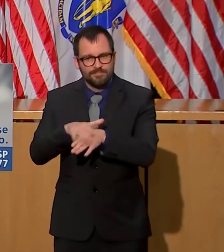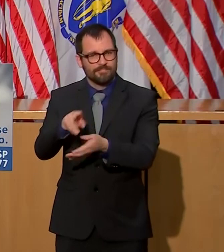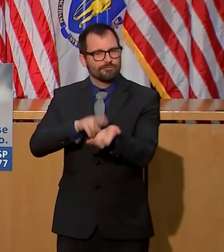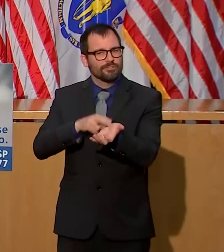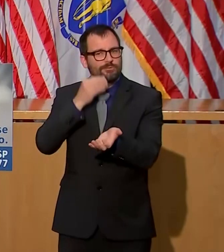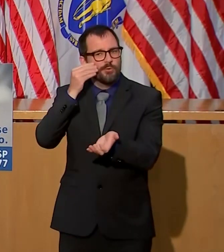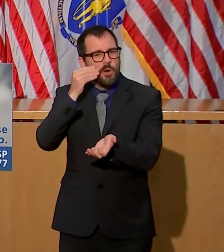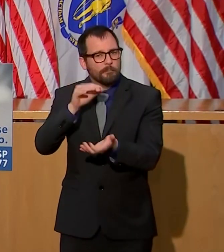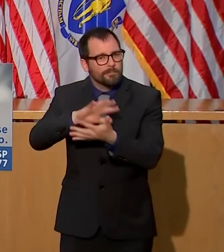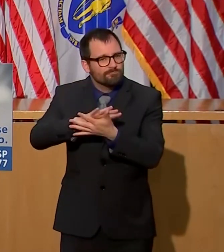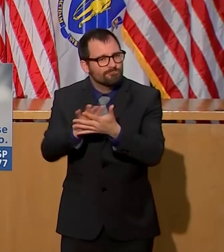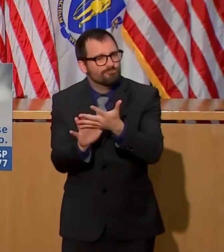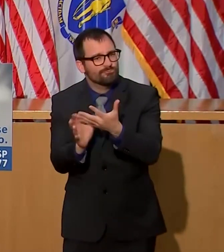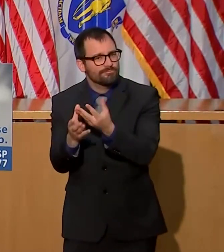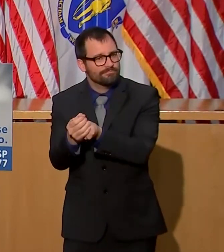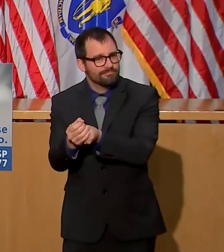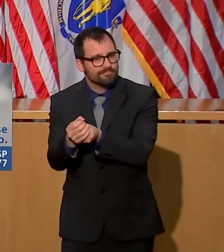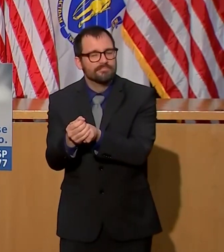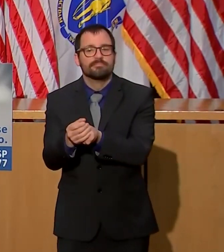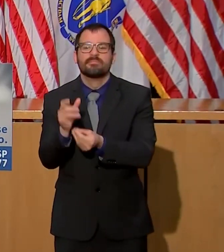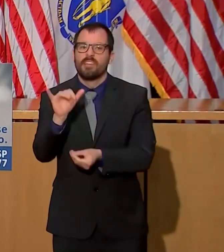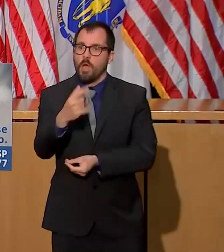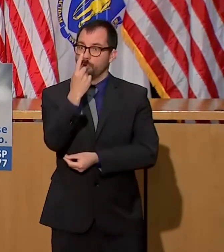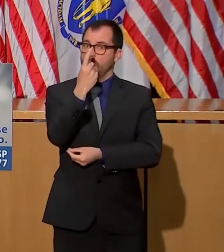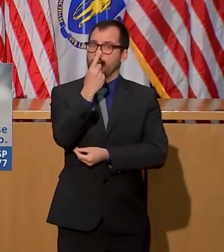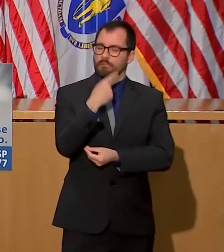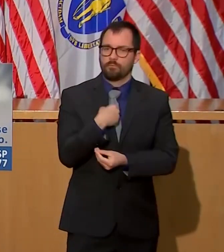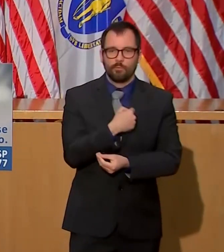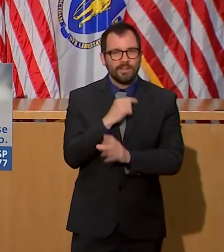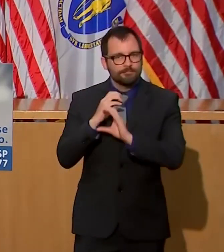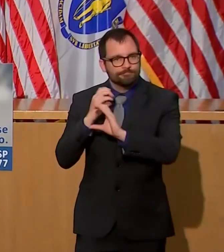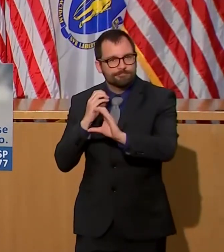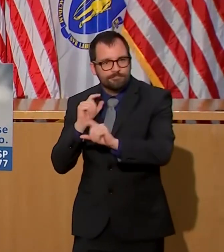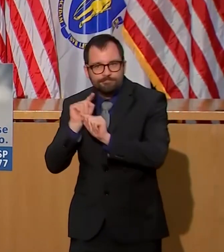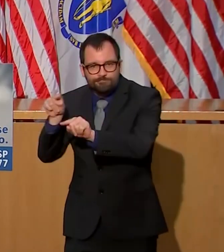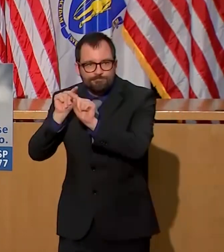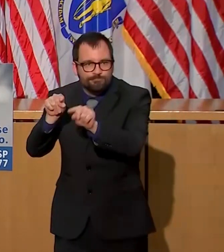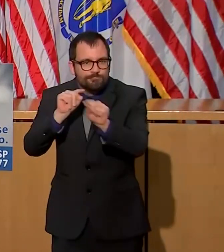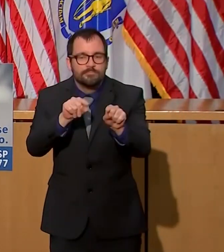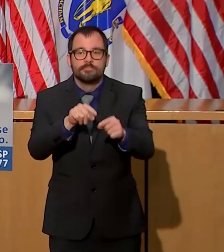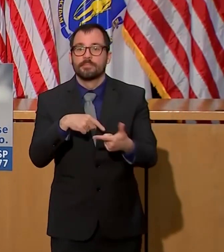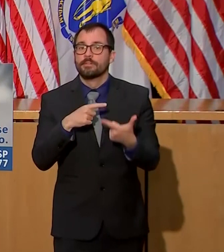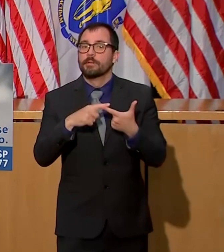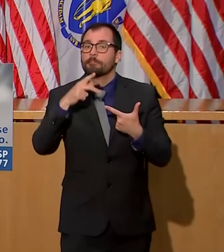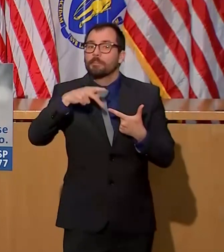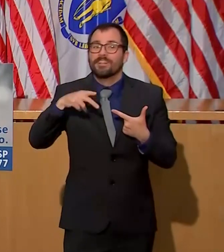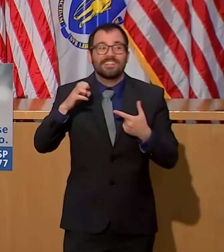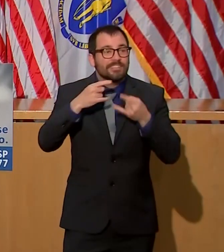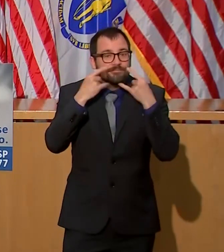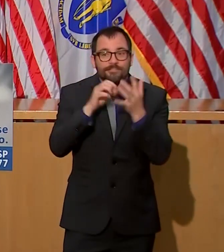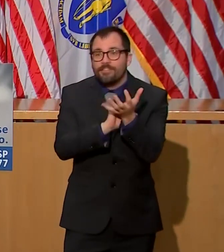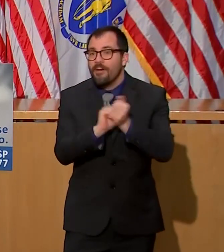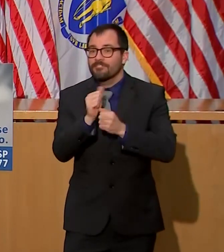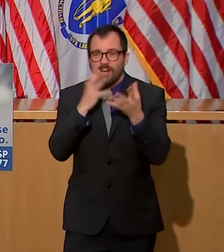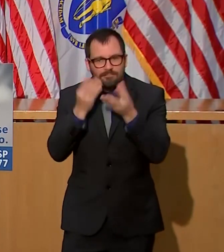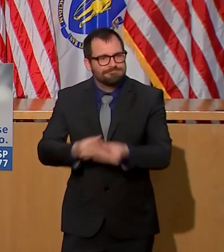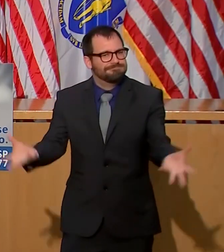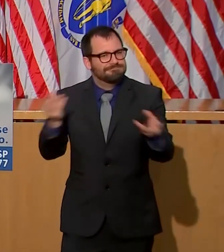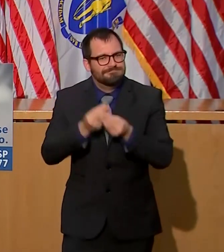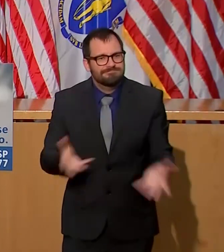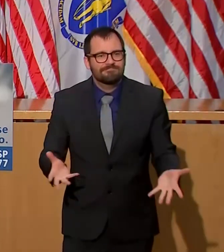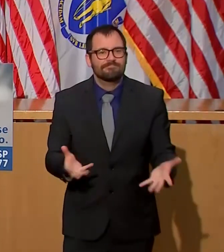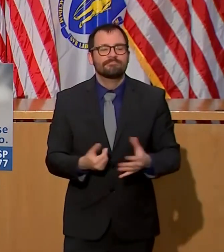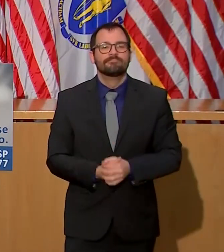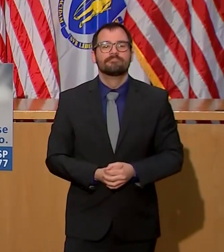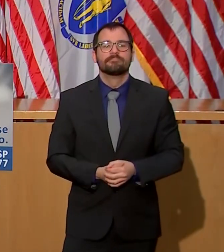testing, robust PPE distribution, crisis management support, rapid response clinical teams, and the activation